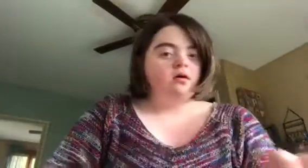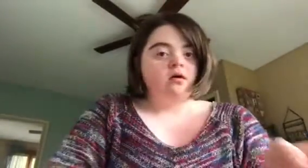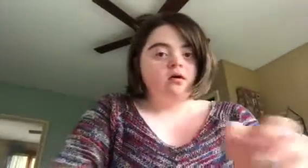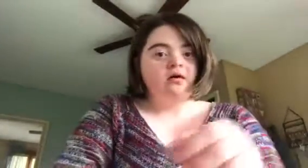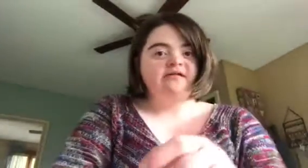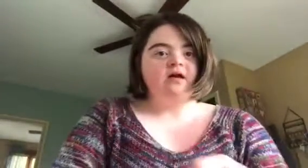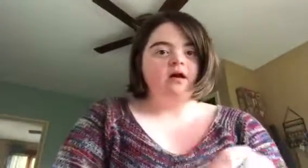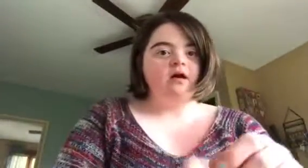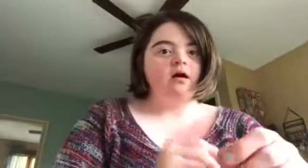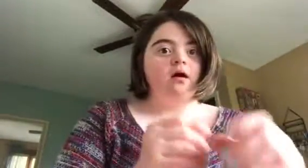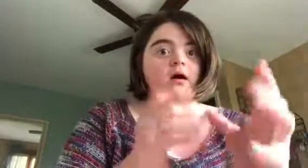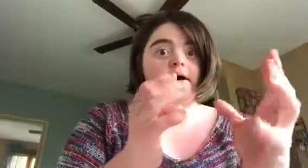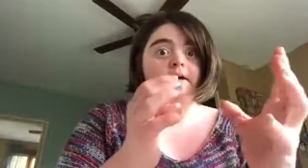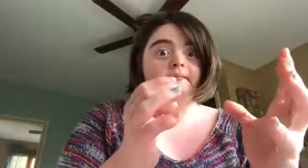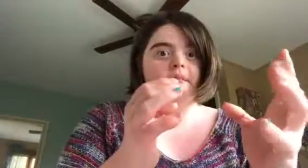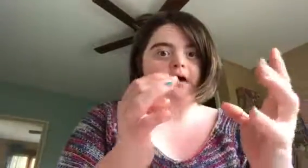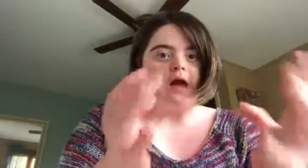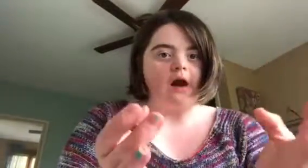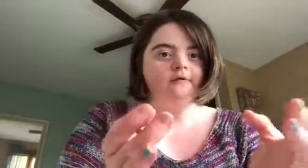Let's say, um, a cow.